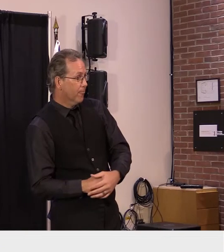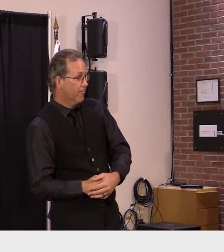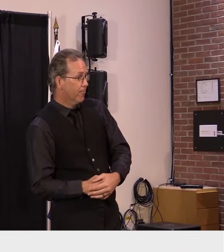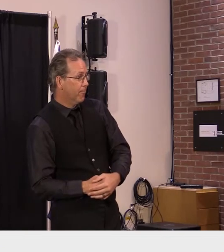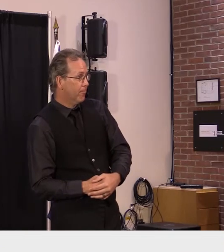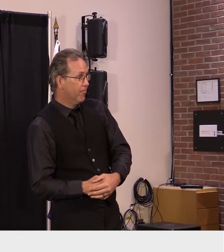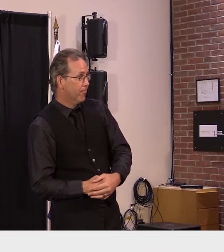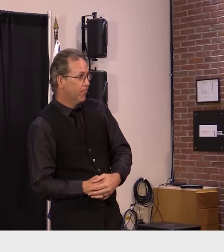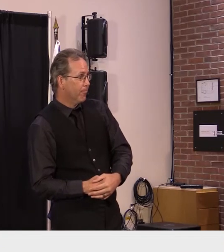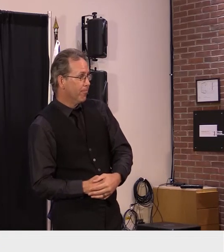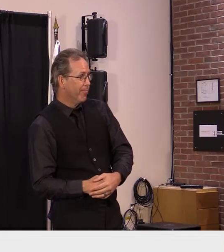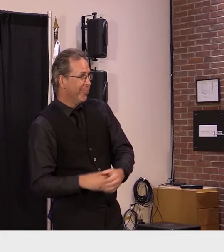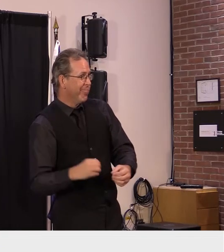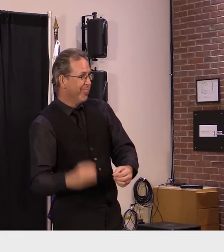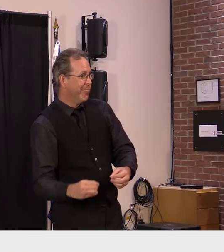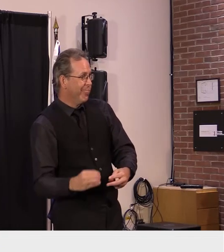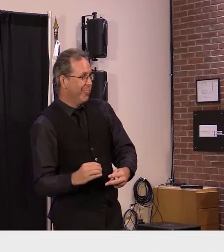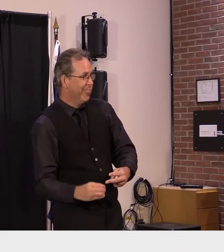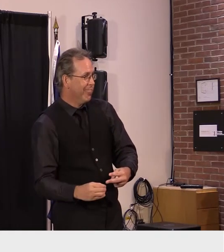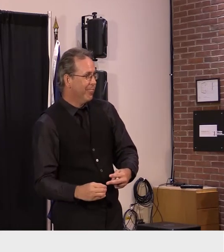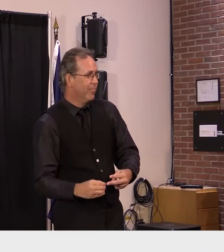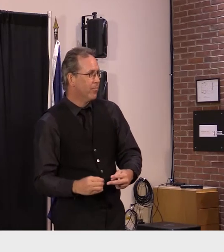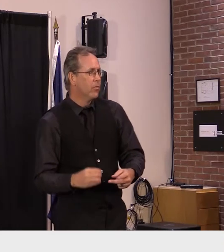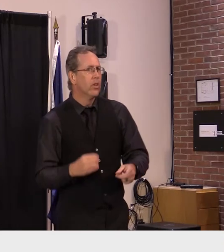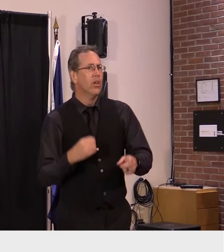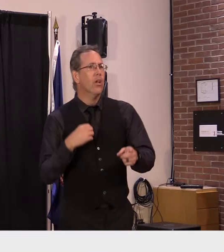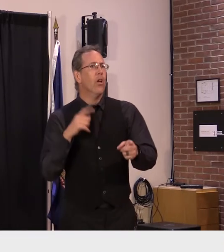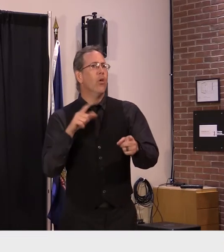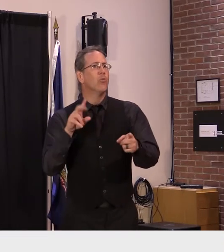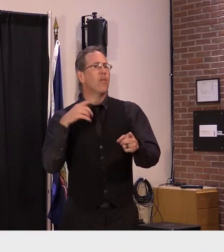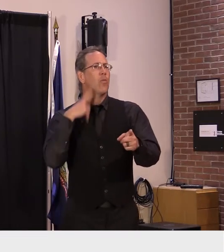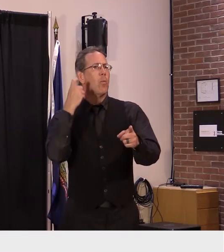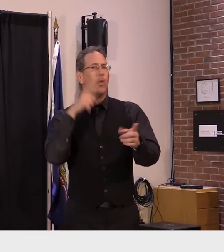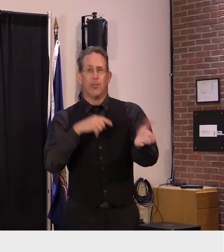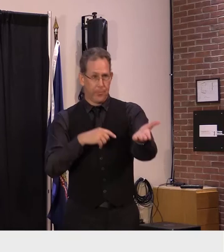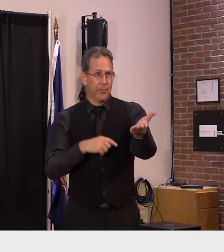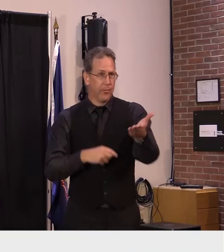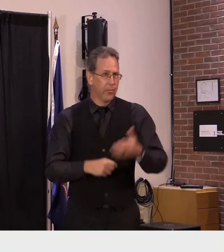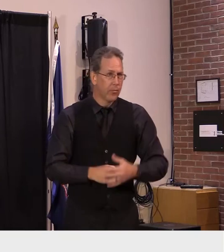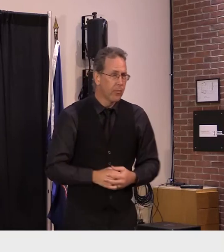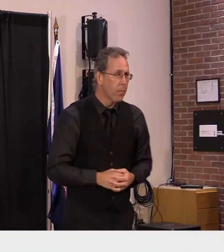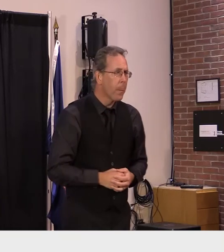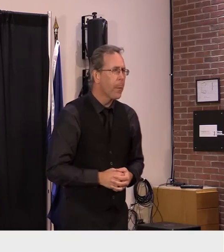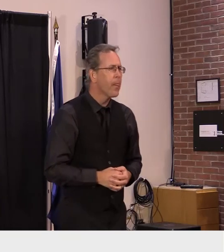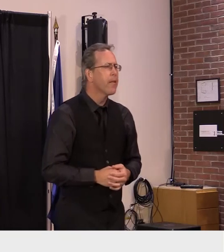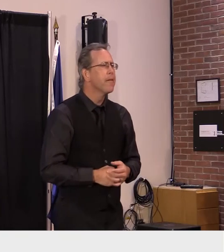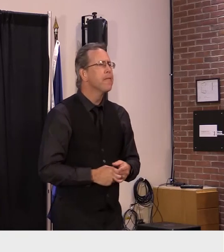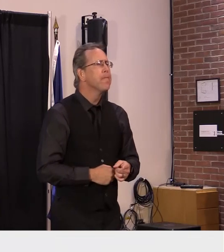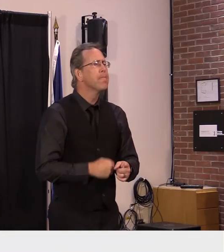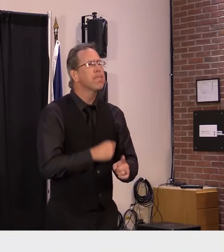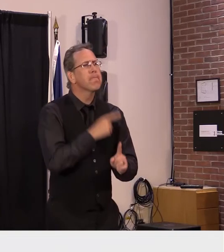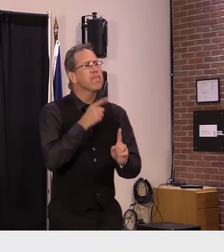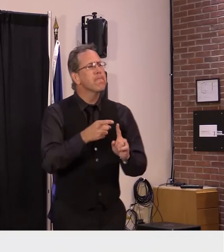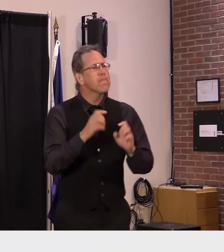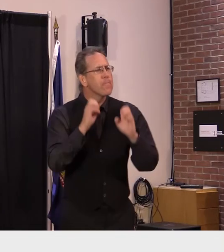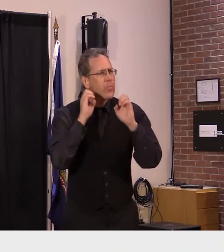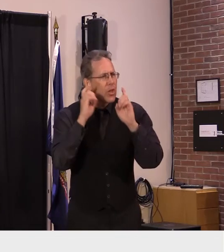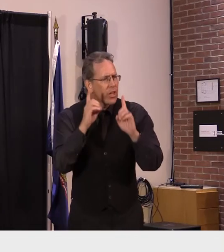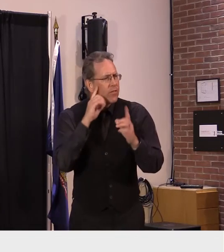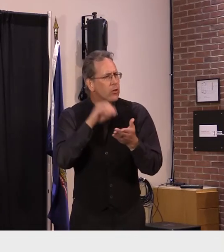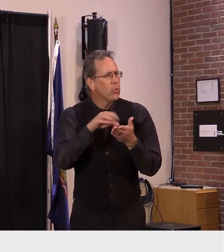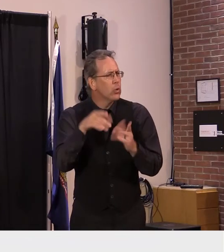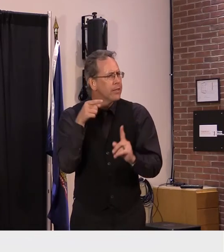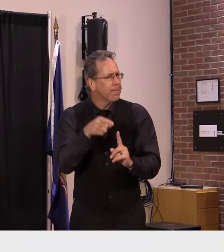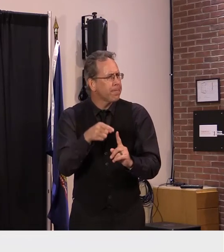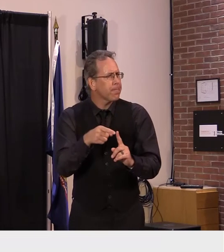okay um so that was a lot on the educational side of services for students but in terms of the